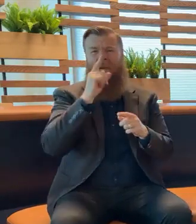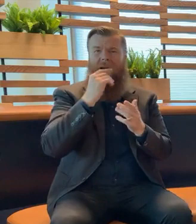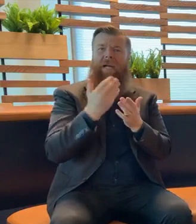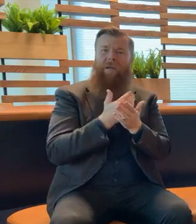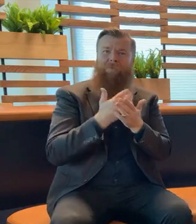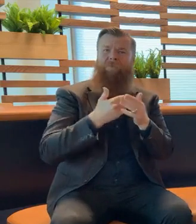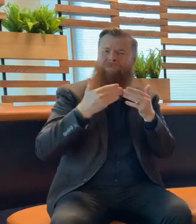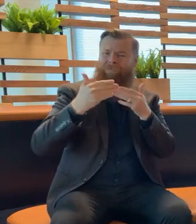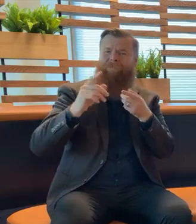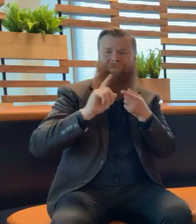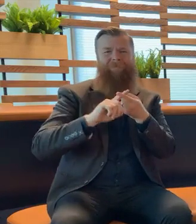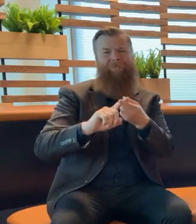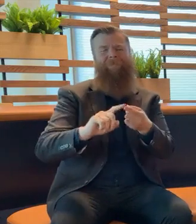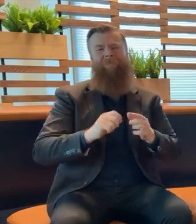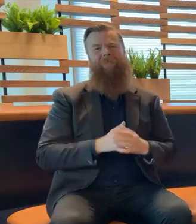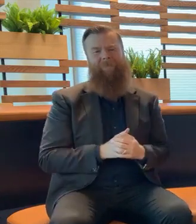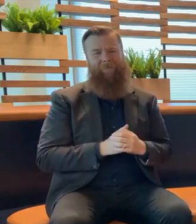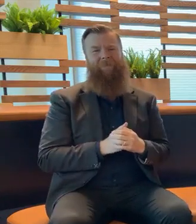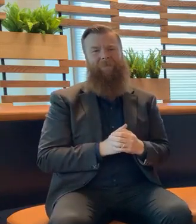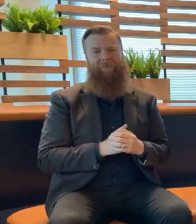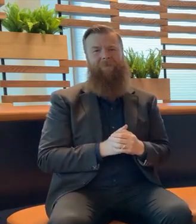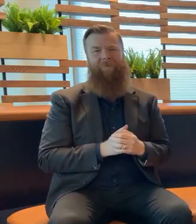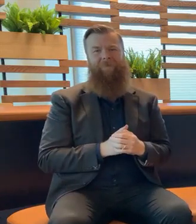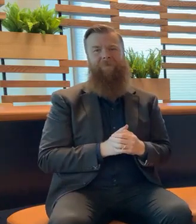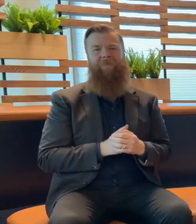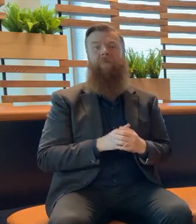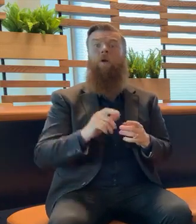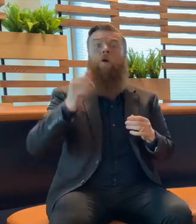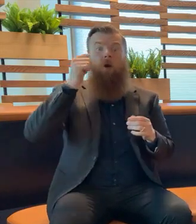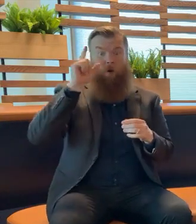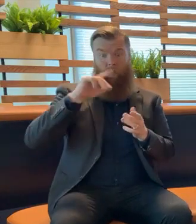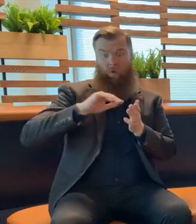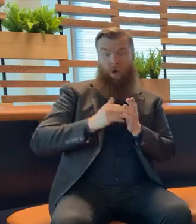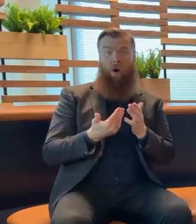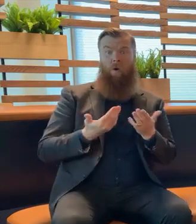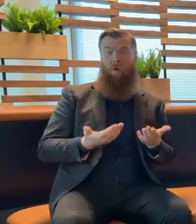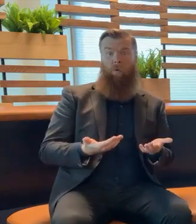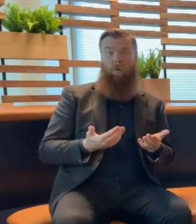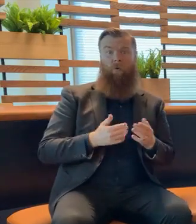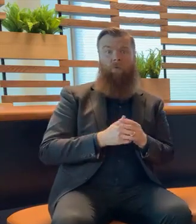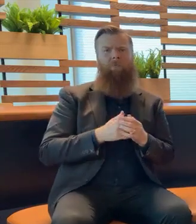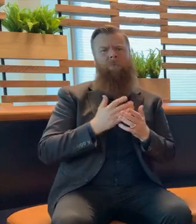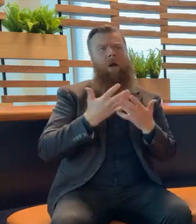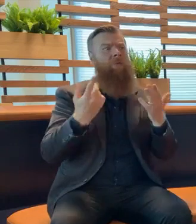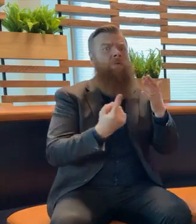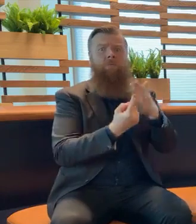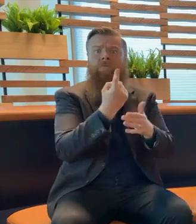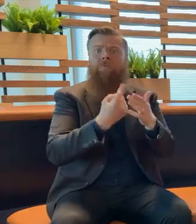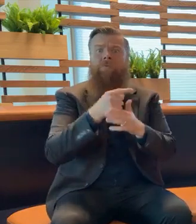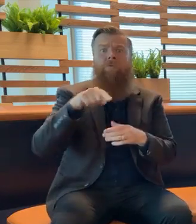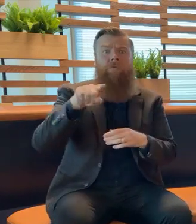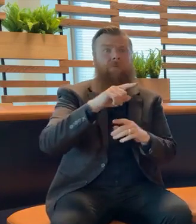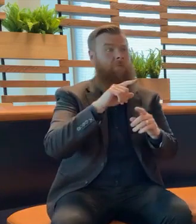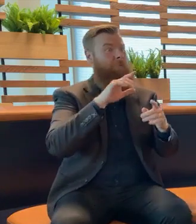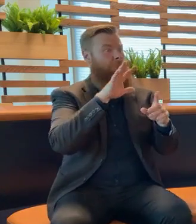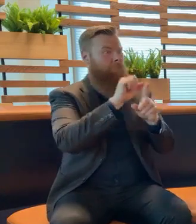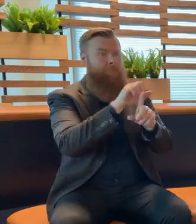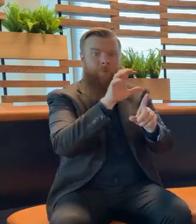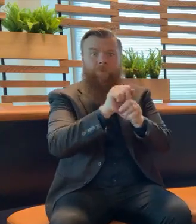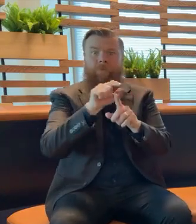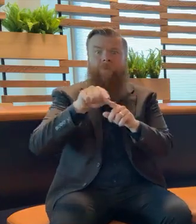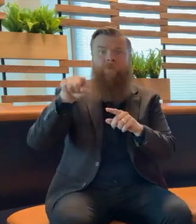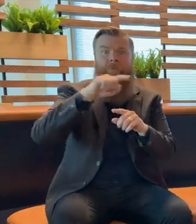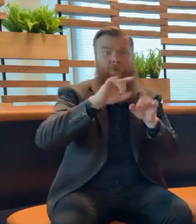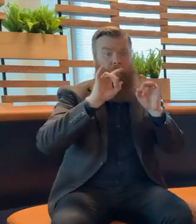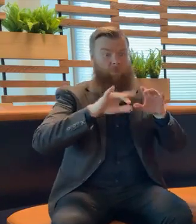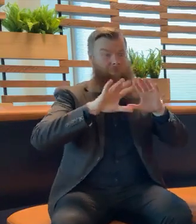weeks. What we do know is that many of the cases that have been diagnosed in many countries around the